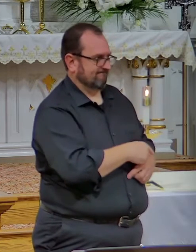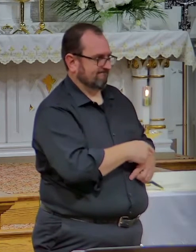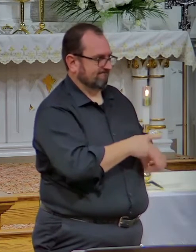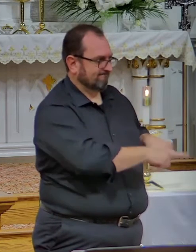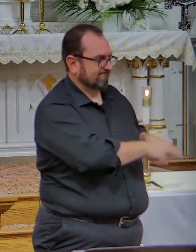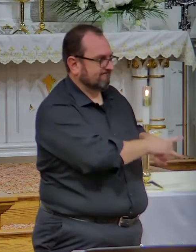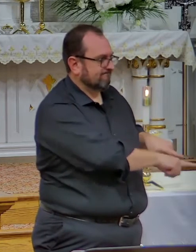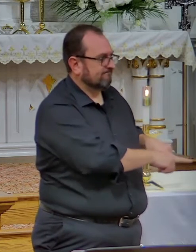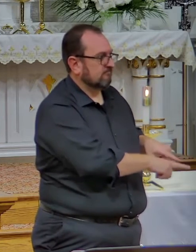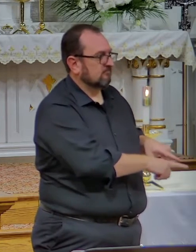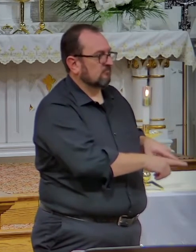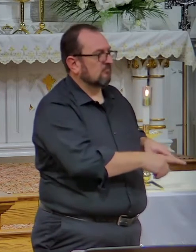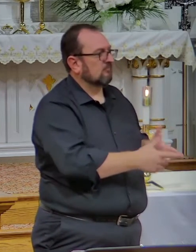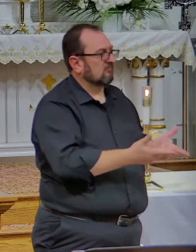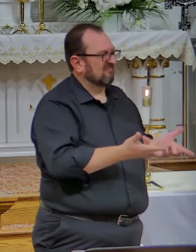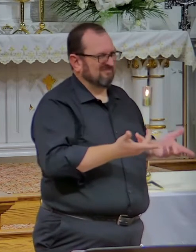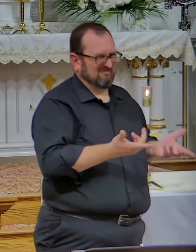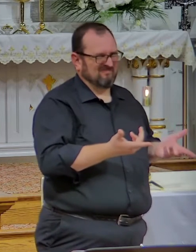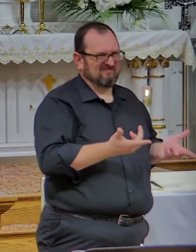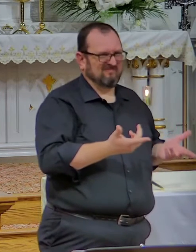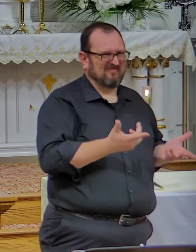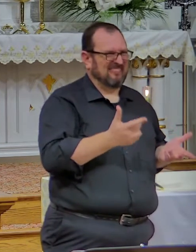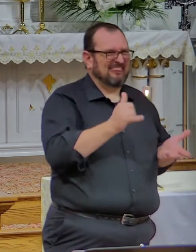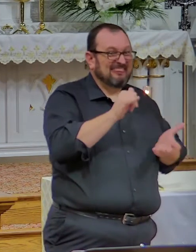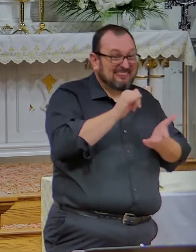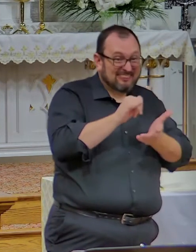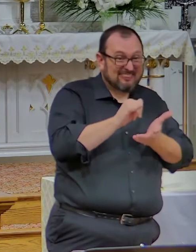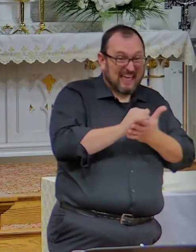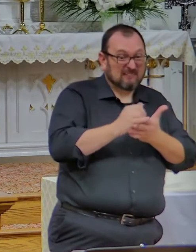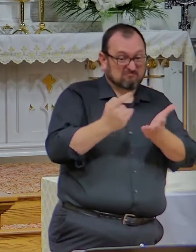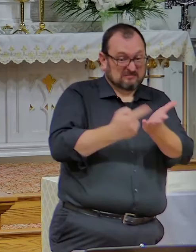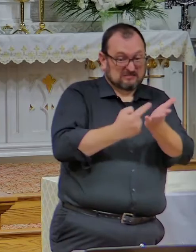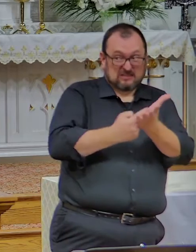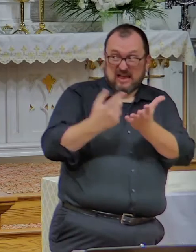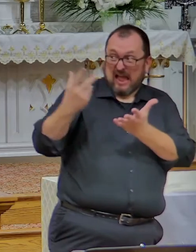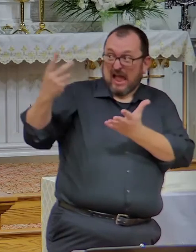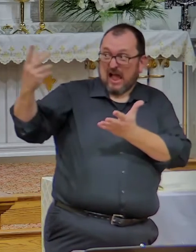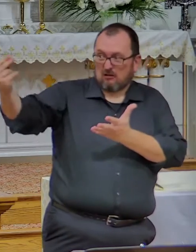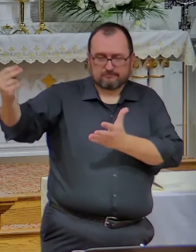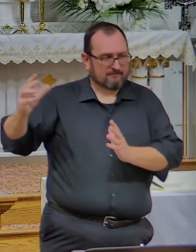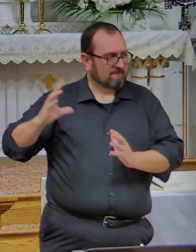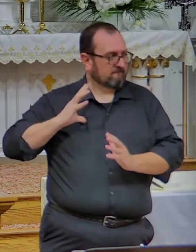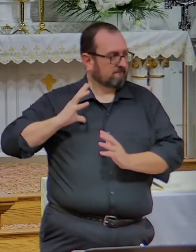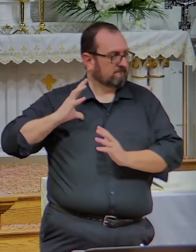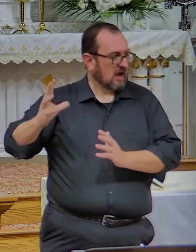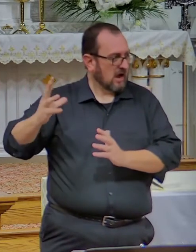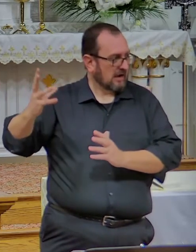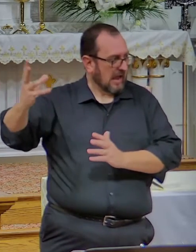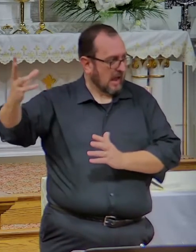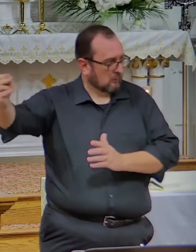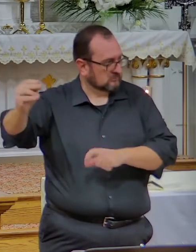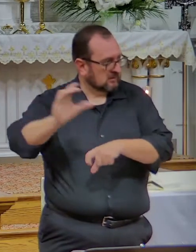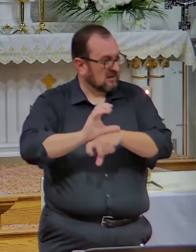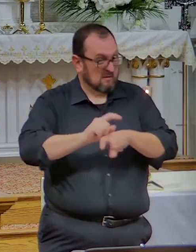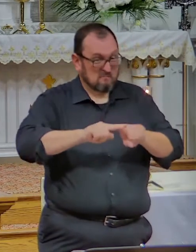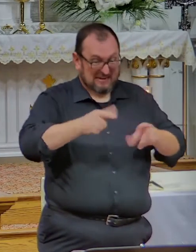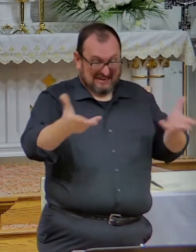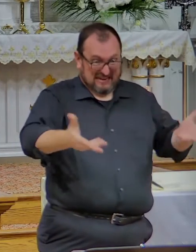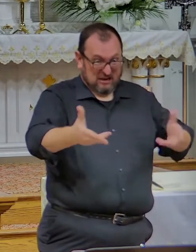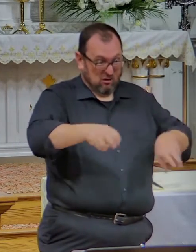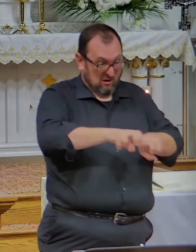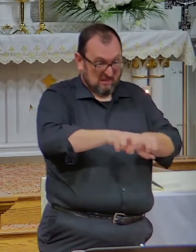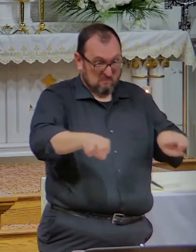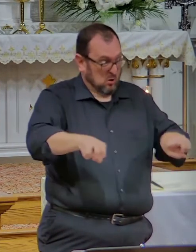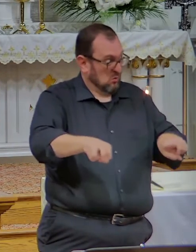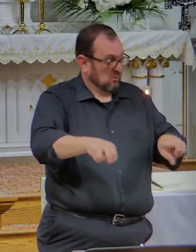That discussion should have happened in a church hall or outside in the parking lot, not with me sitting in the pew.